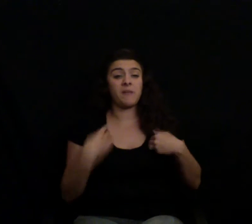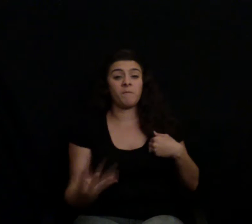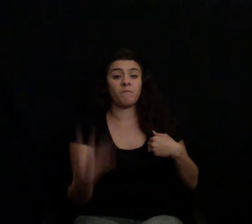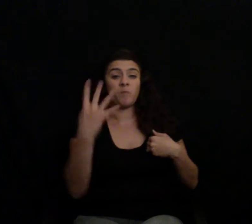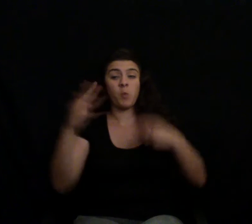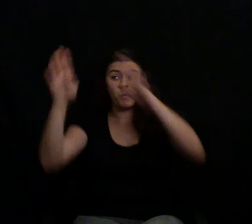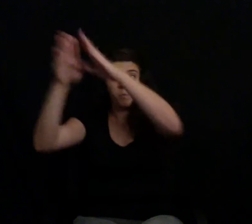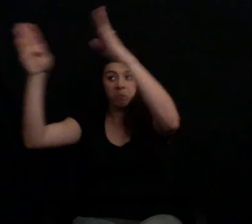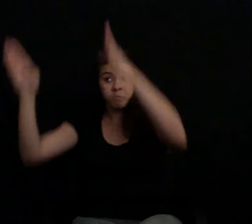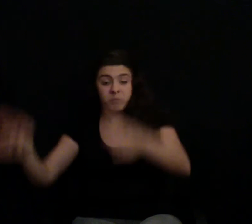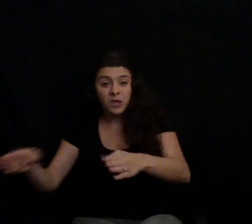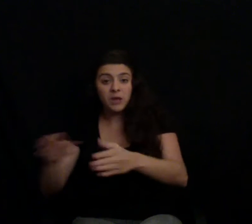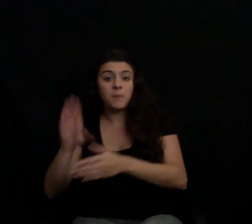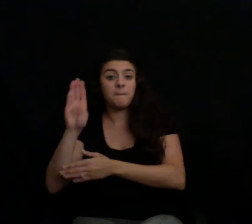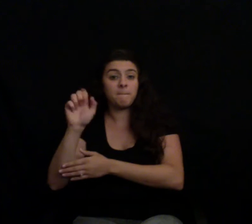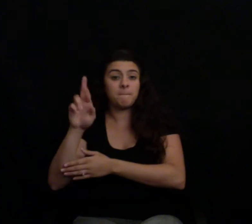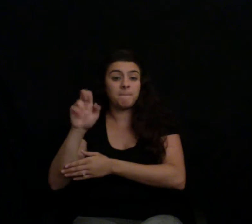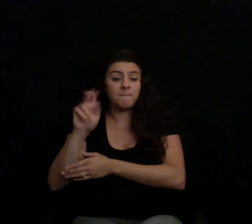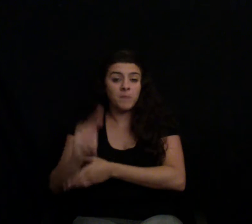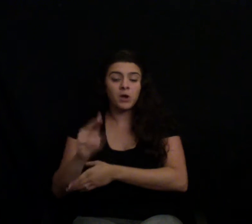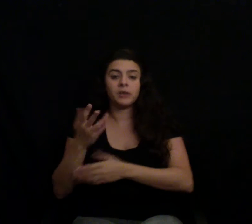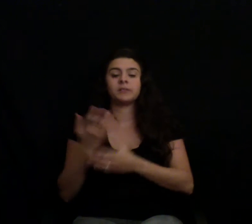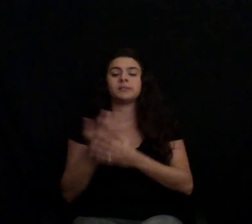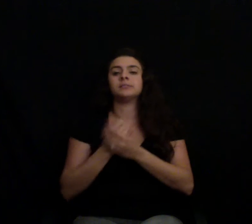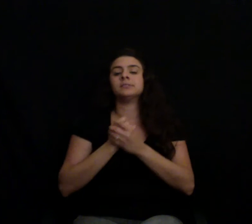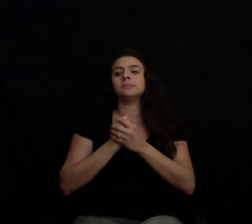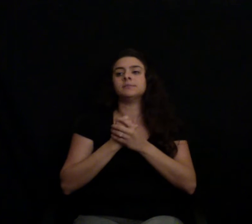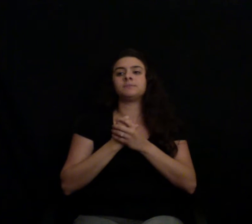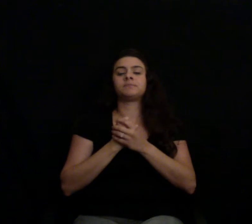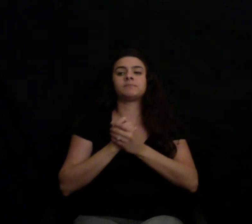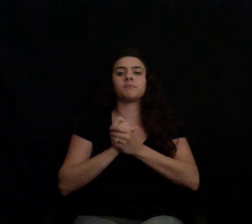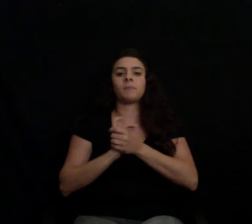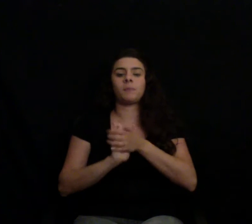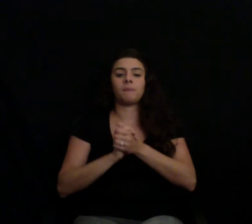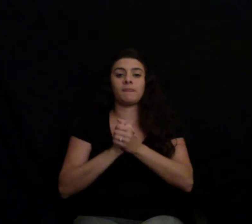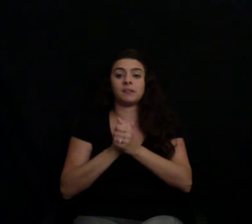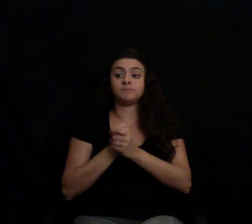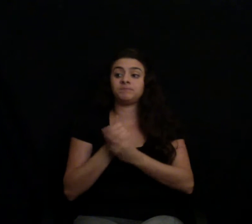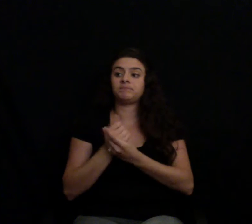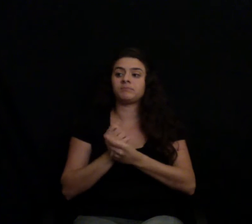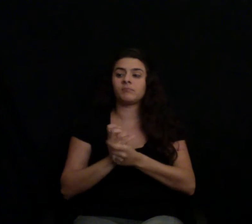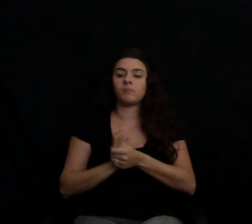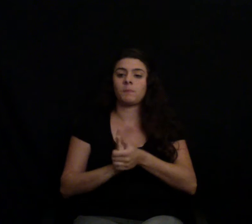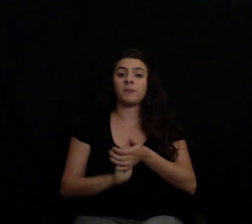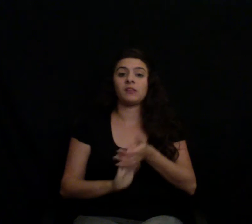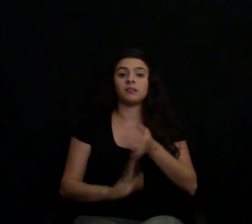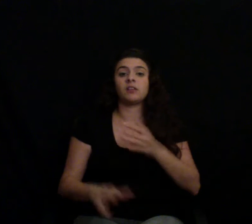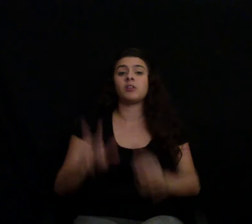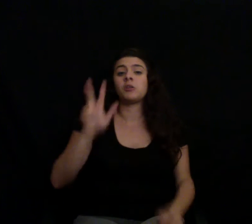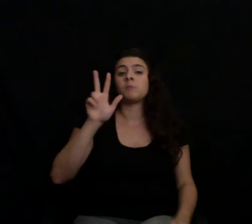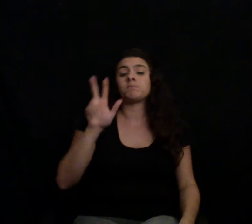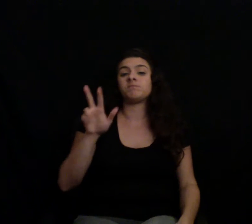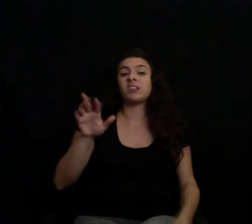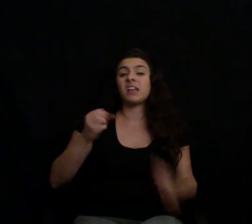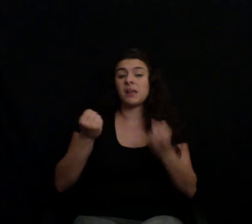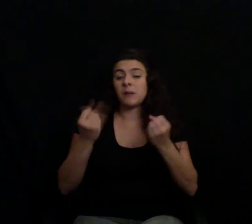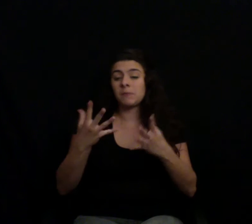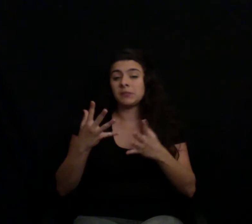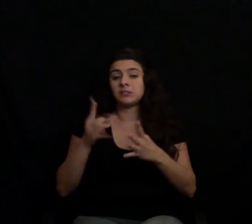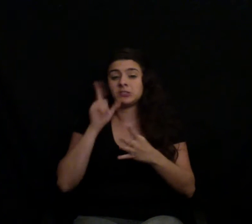And we do mean crammed. With chicken category farms, isn't unusual to have a mortality rate of 3.3%. So in a flock of 120,000